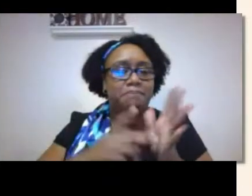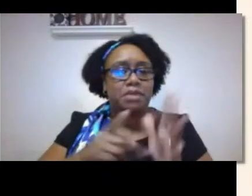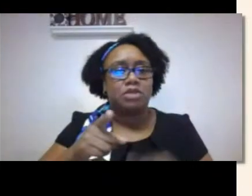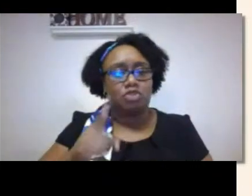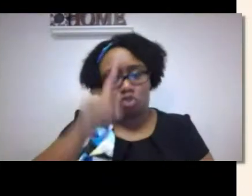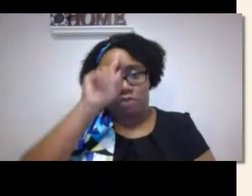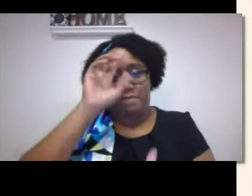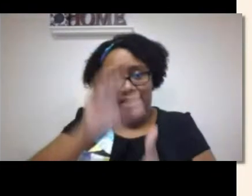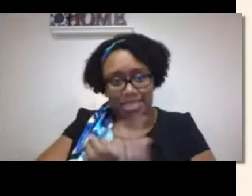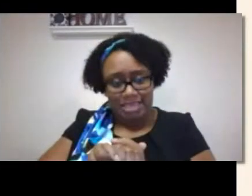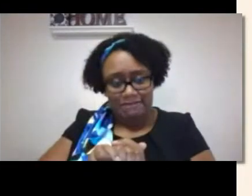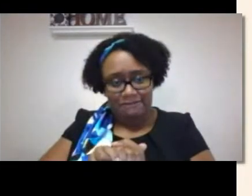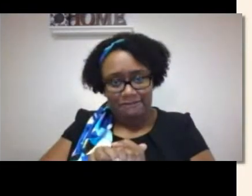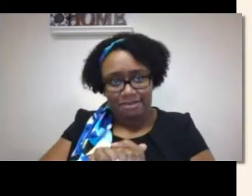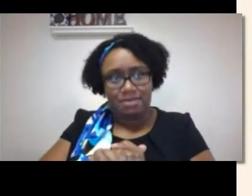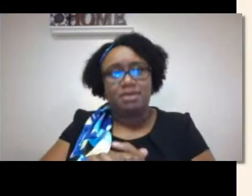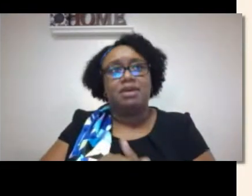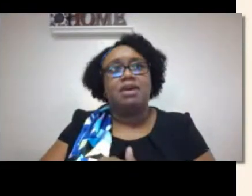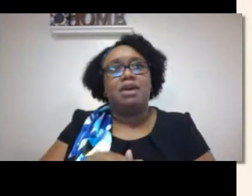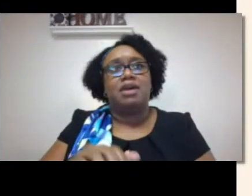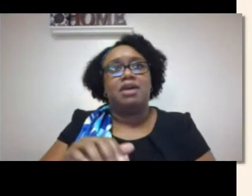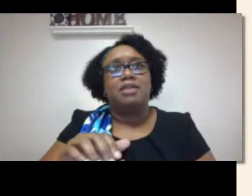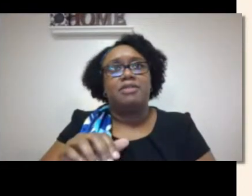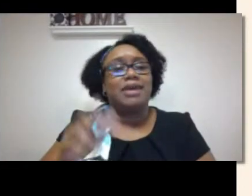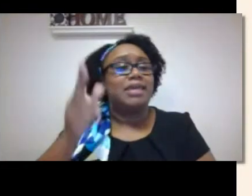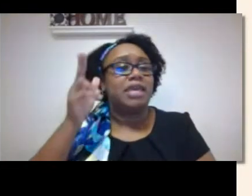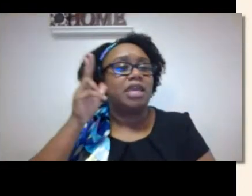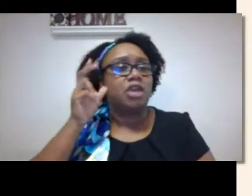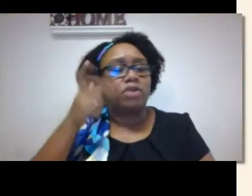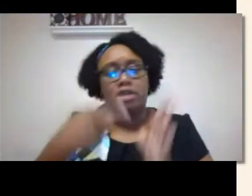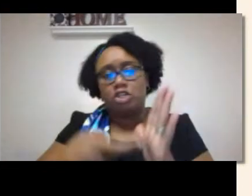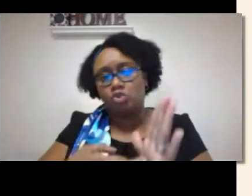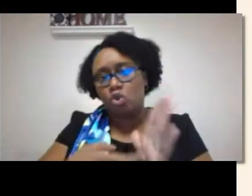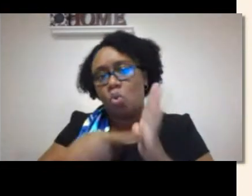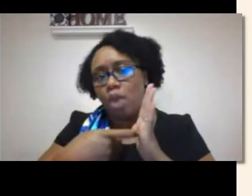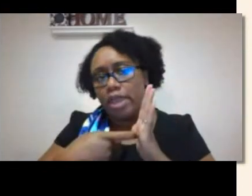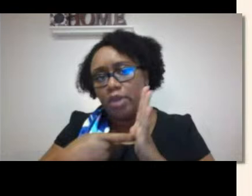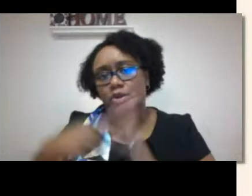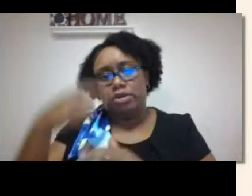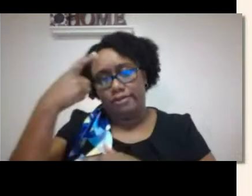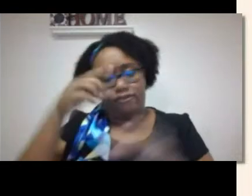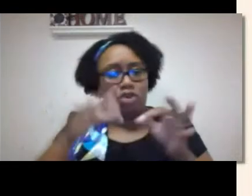There's an assumption that auditory deprivation causes language delays.